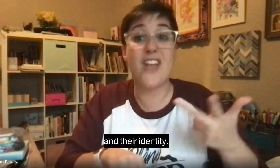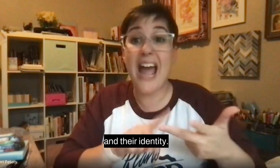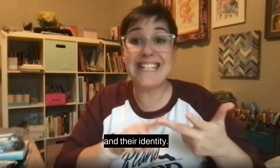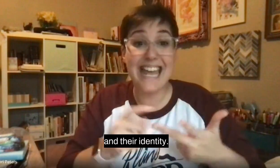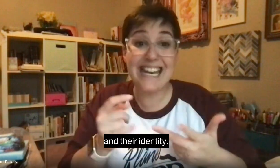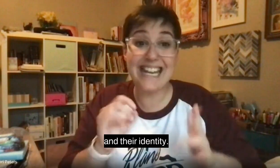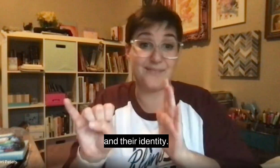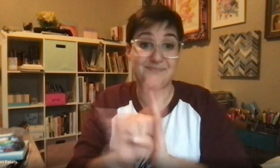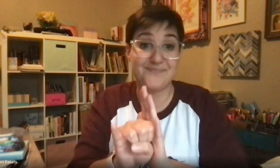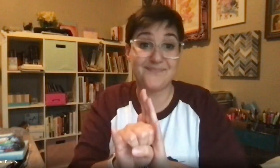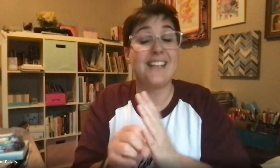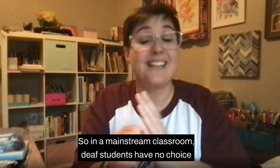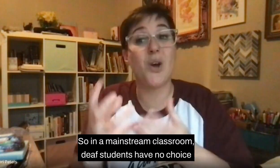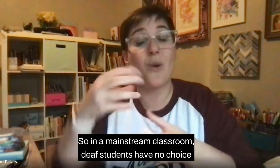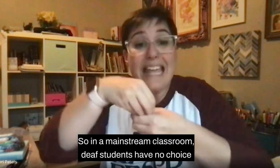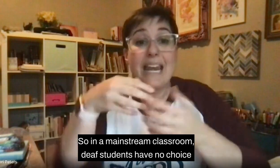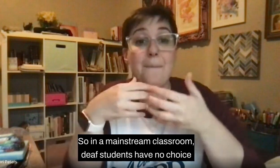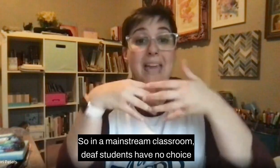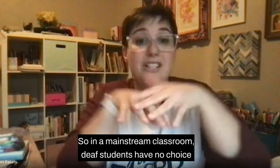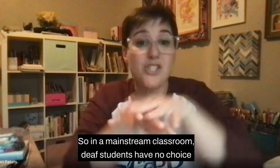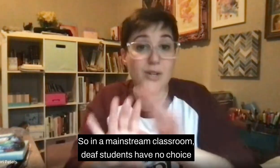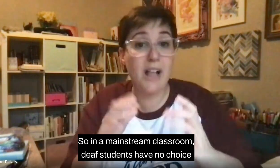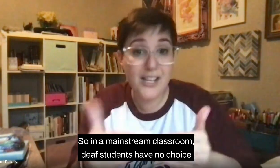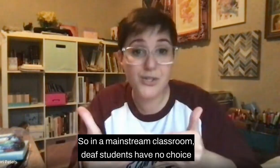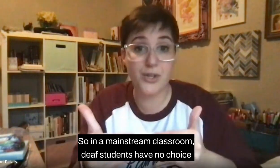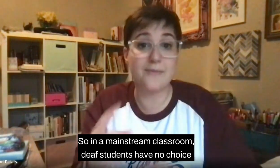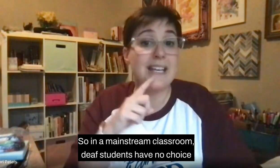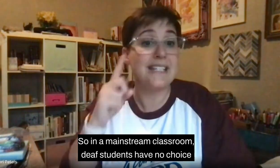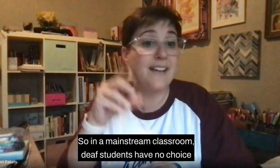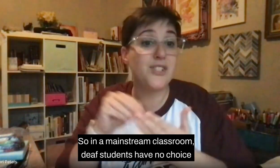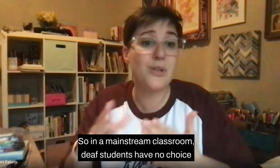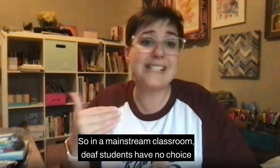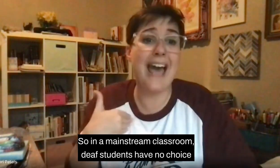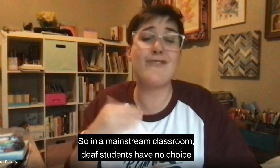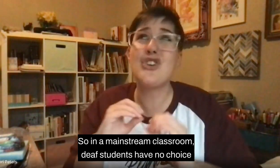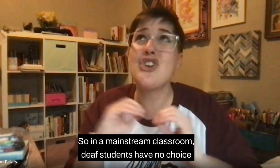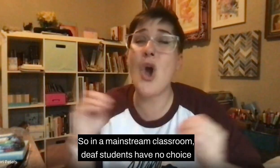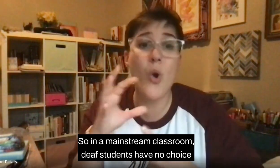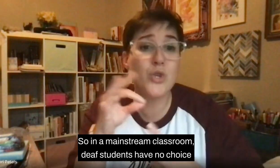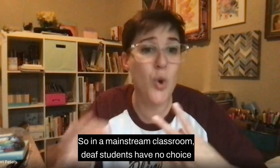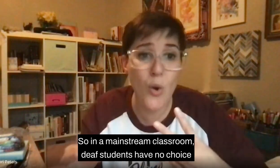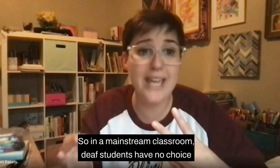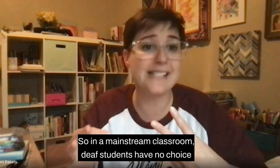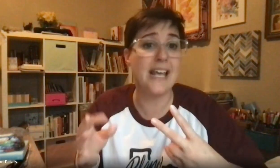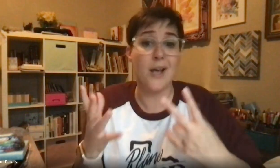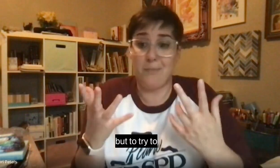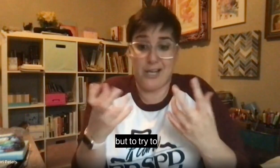identity. So in a mainstream classroom, deaf students have no choice but to